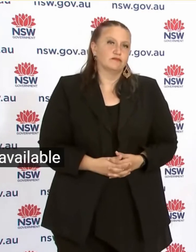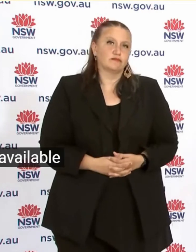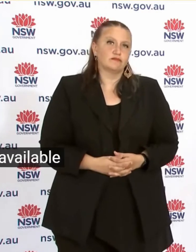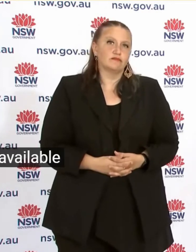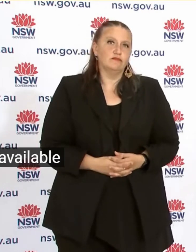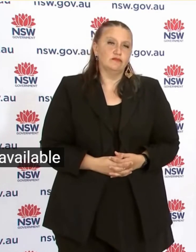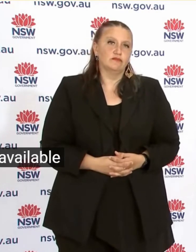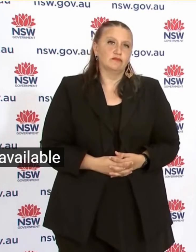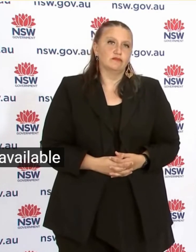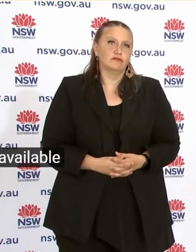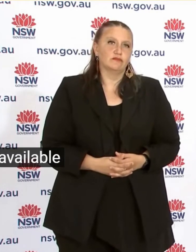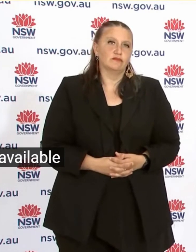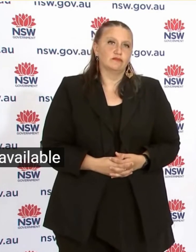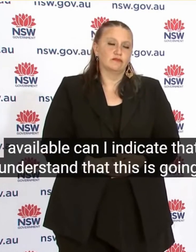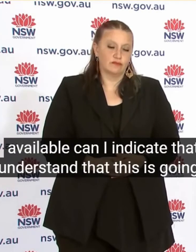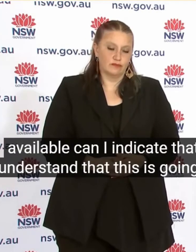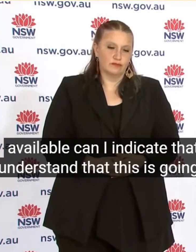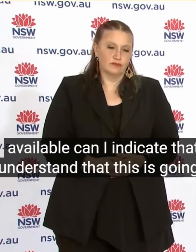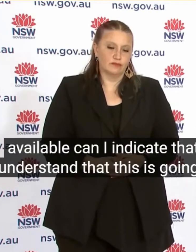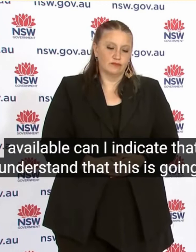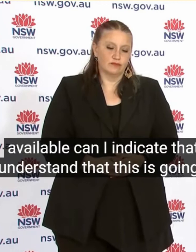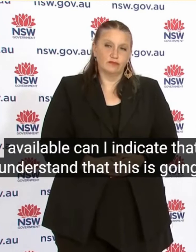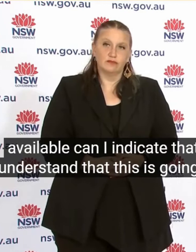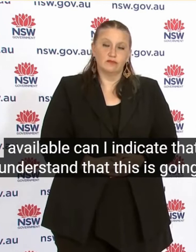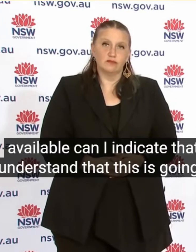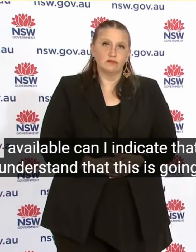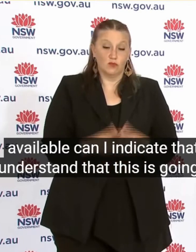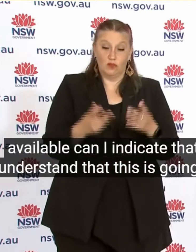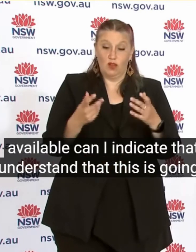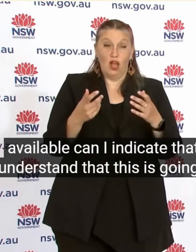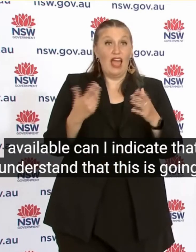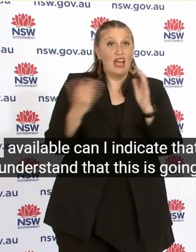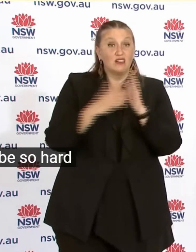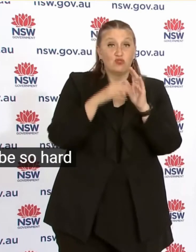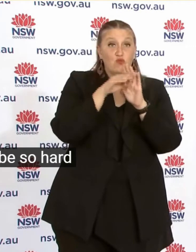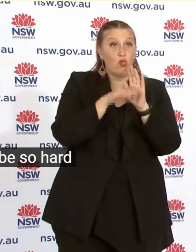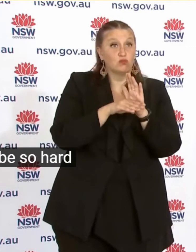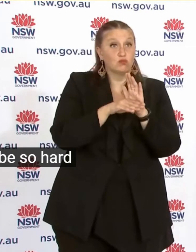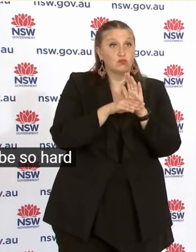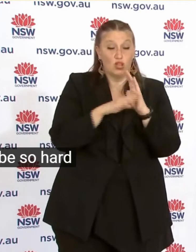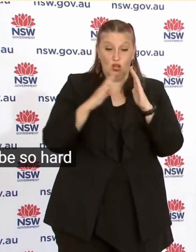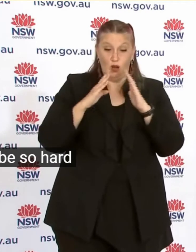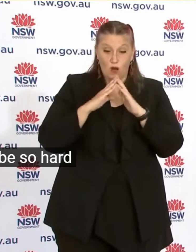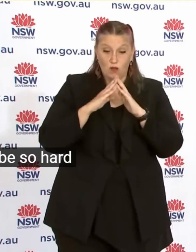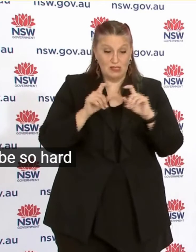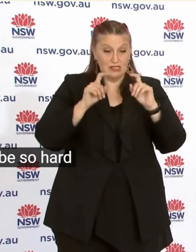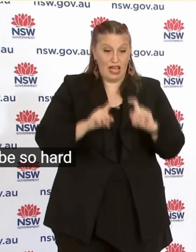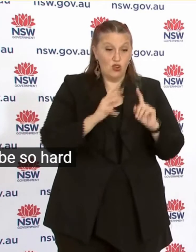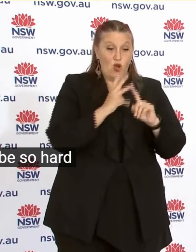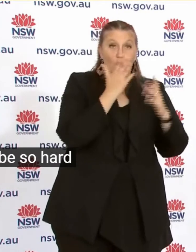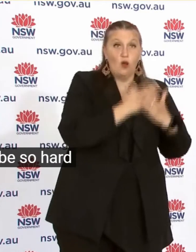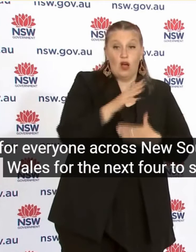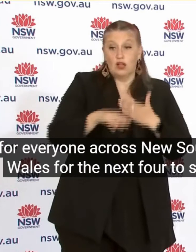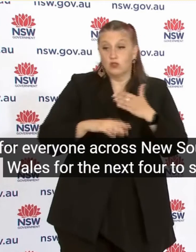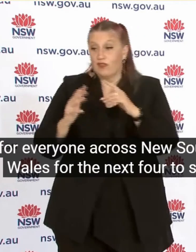Can I indicate That I understand That this is Going to be so hard For everyone Across New South Wales